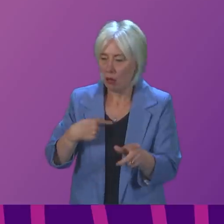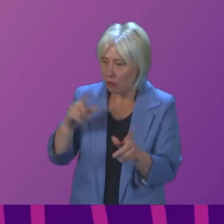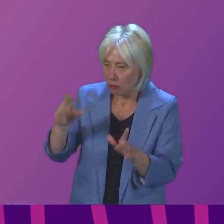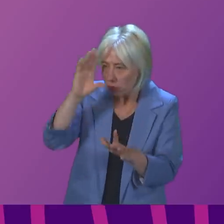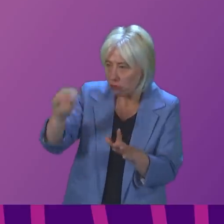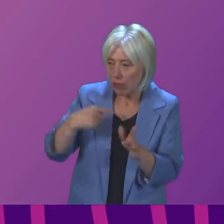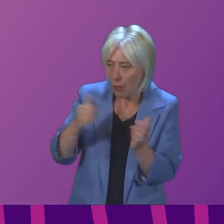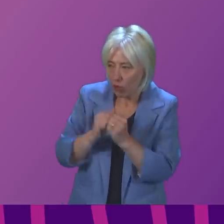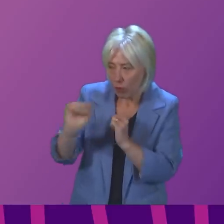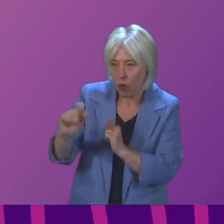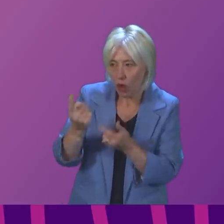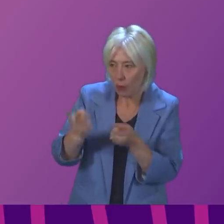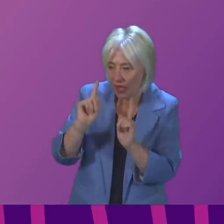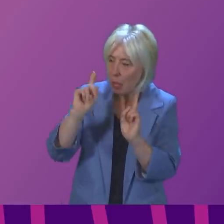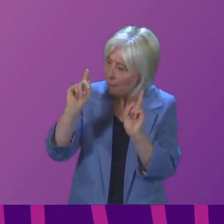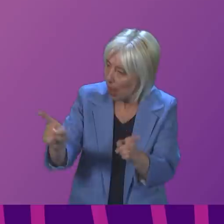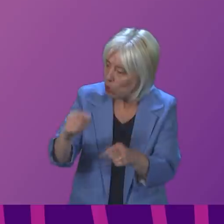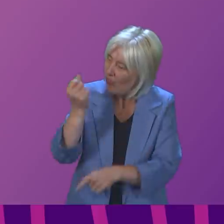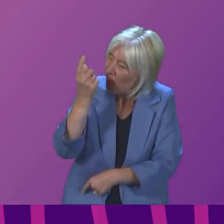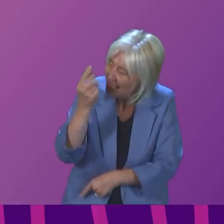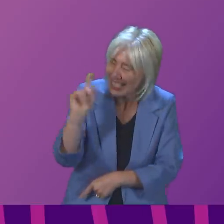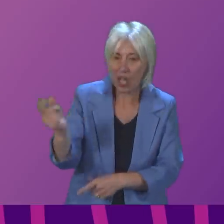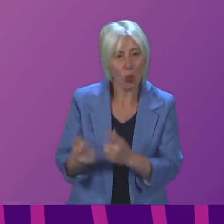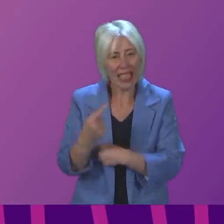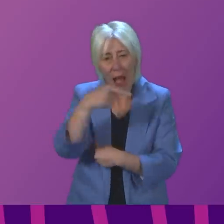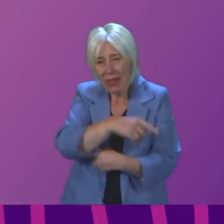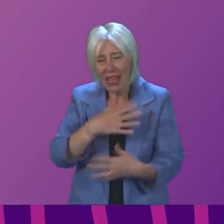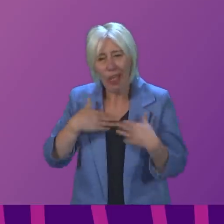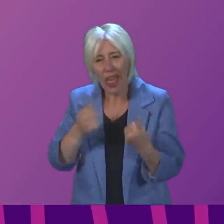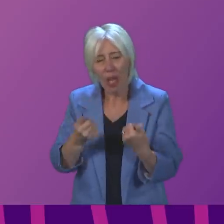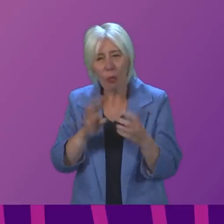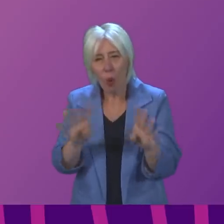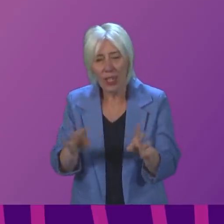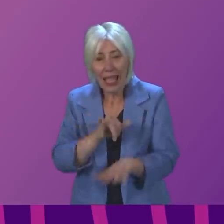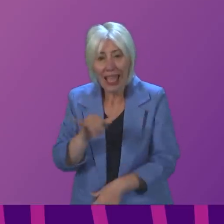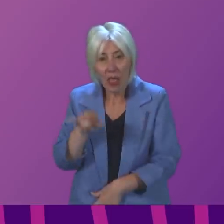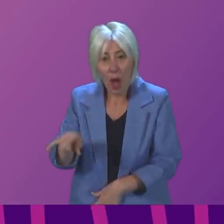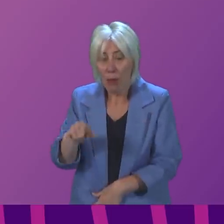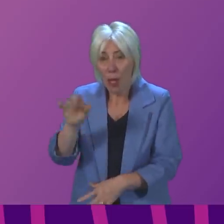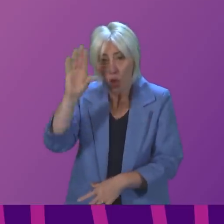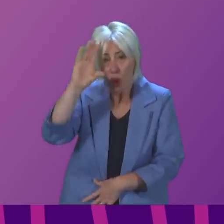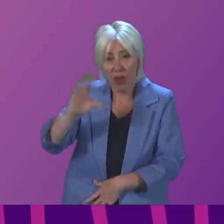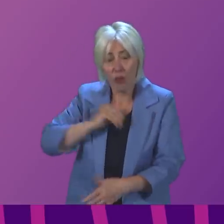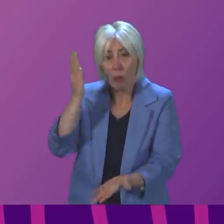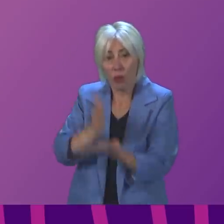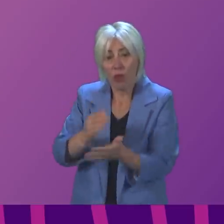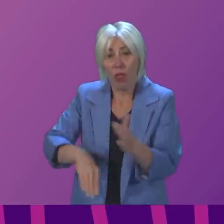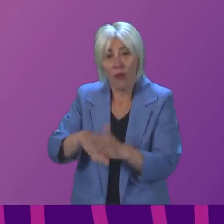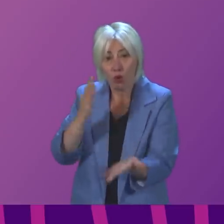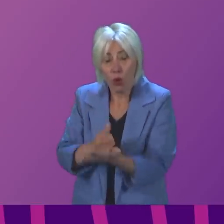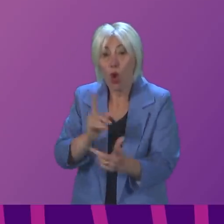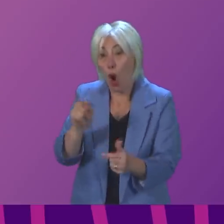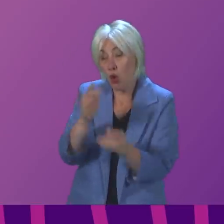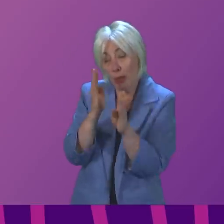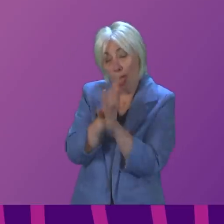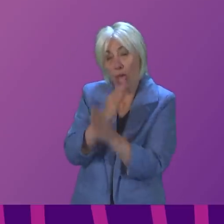first minister, but I think you need to understand what is happening in this health board, because clearly either you are not being told the truth or you are hiding the